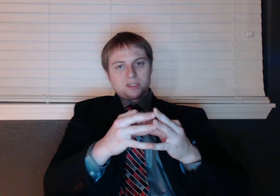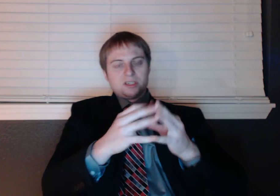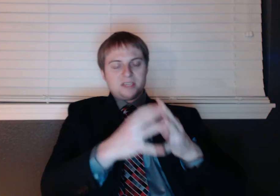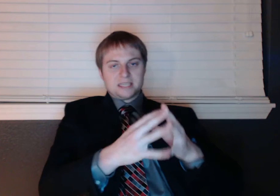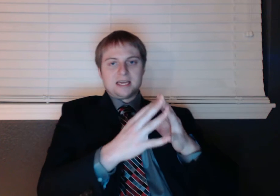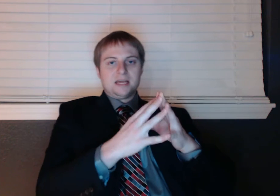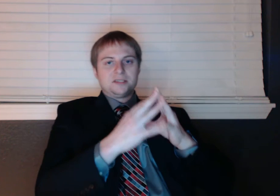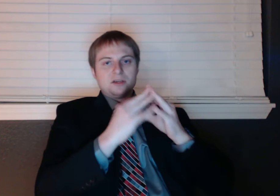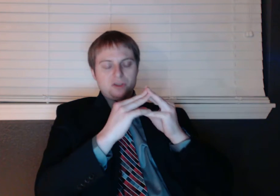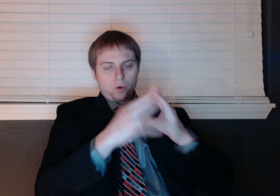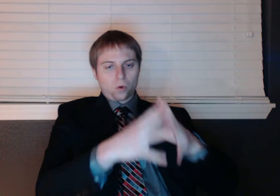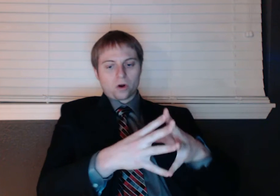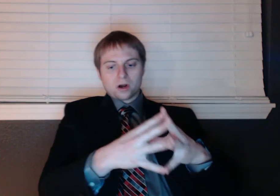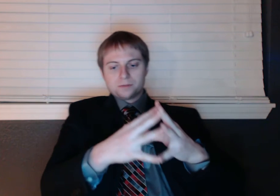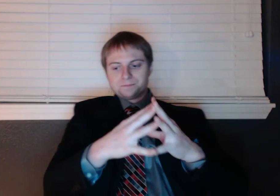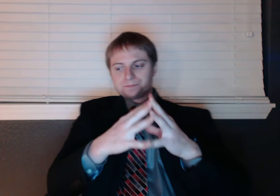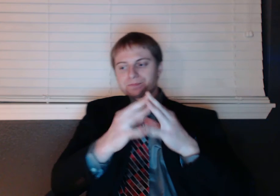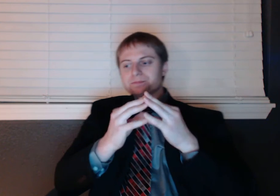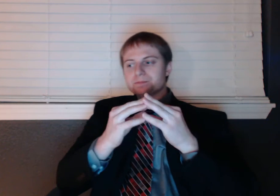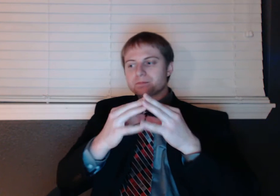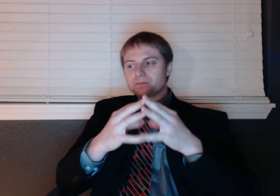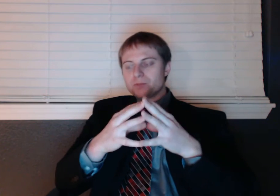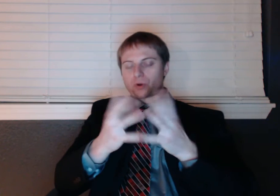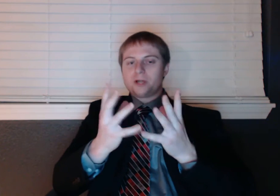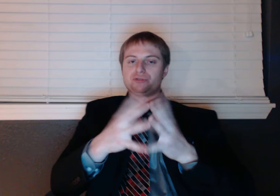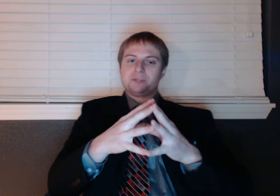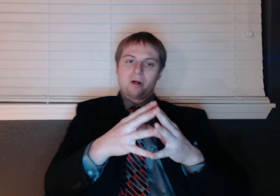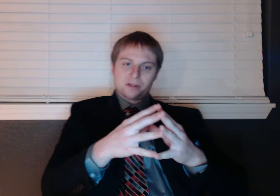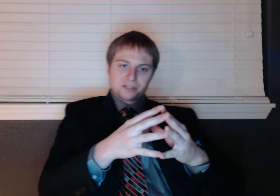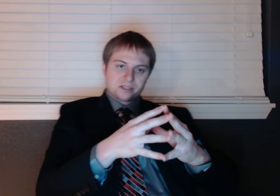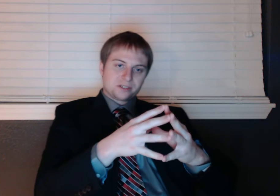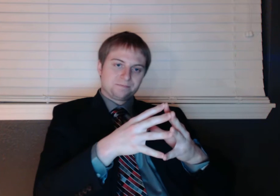to dictate your country's policies.